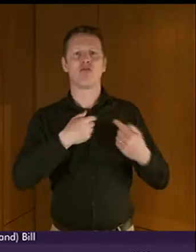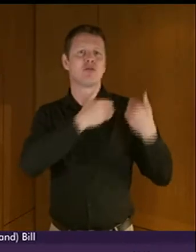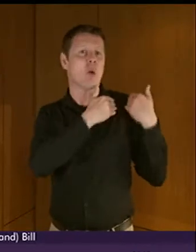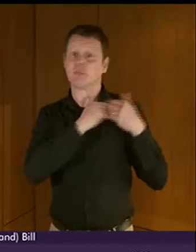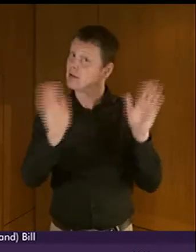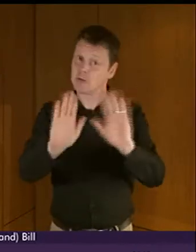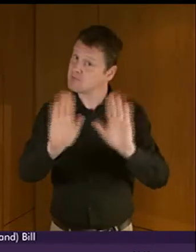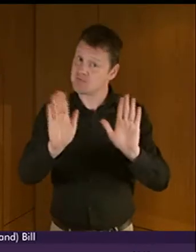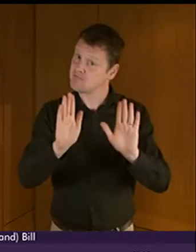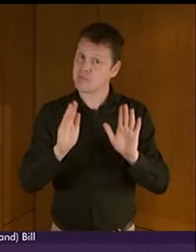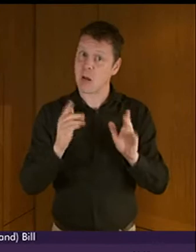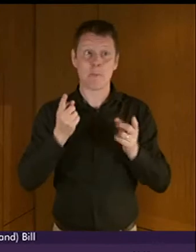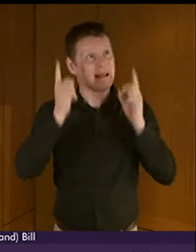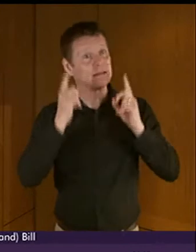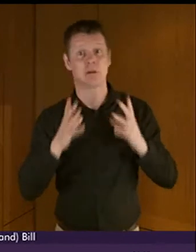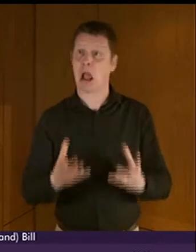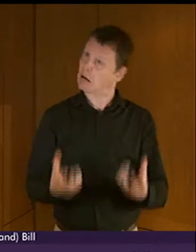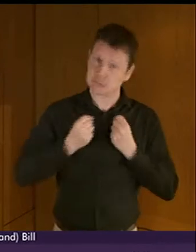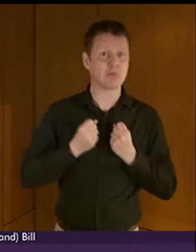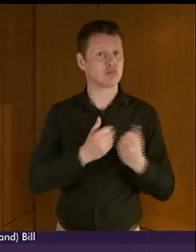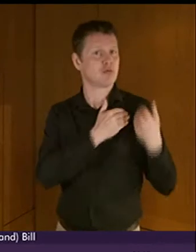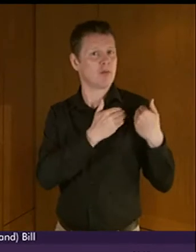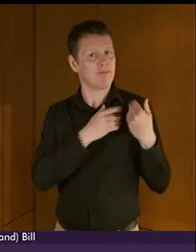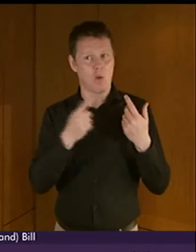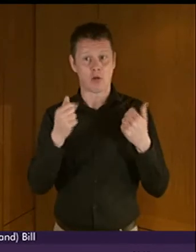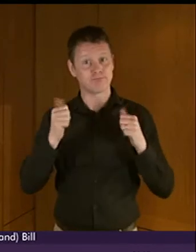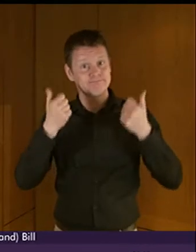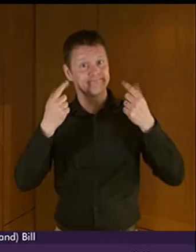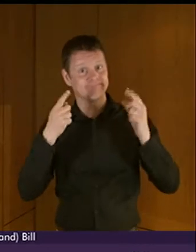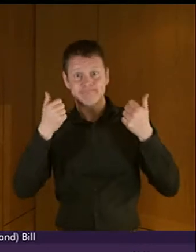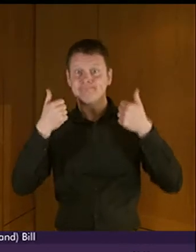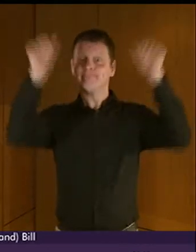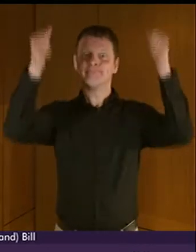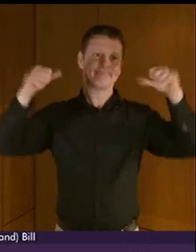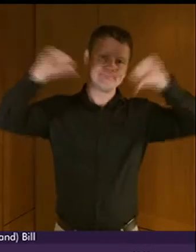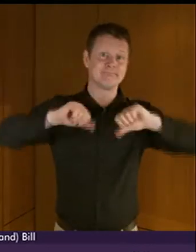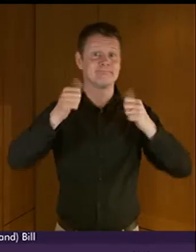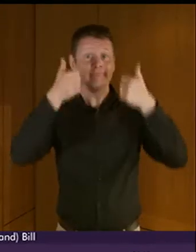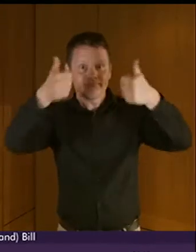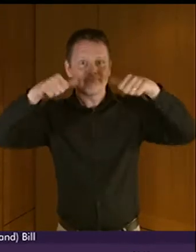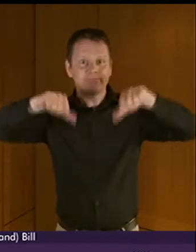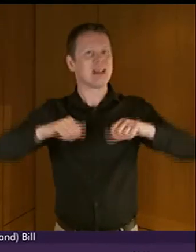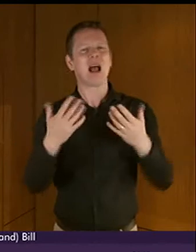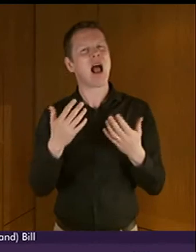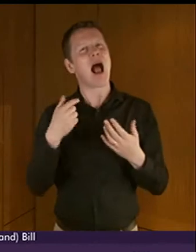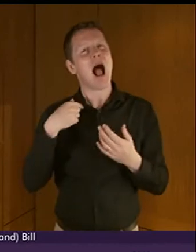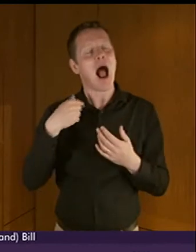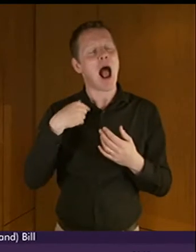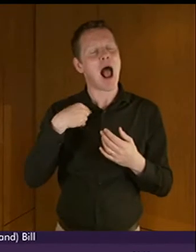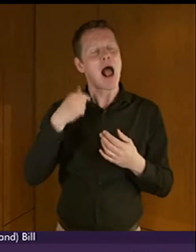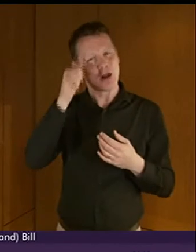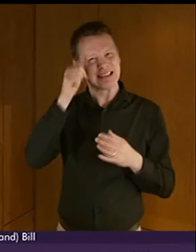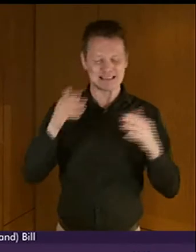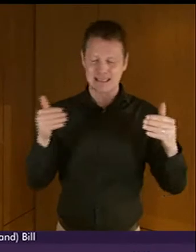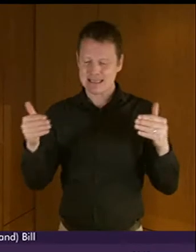conduct or the achievement of this the aims of this legislation within five year parliamentary terms. It